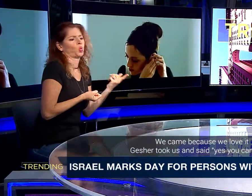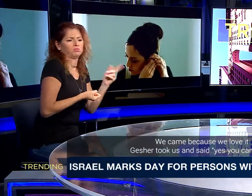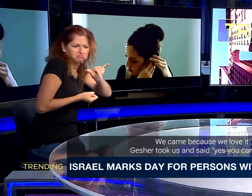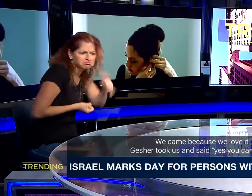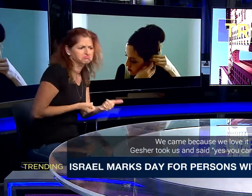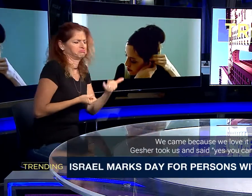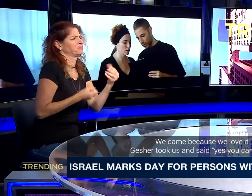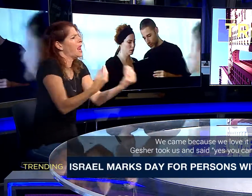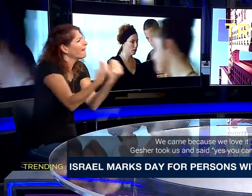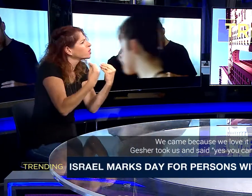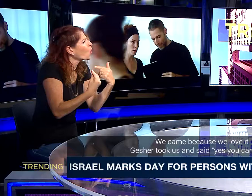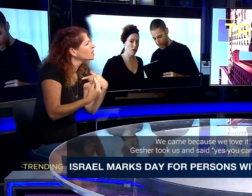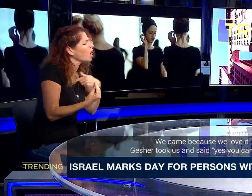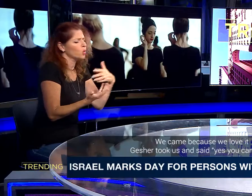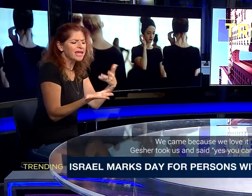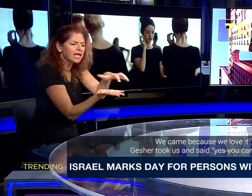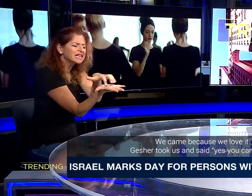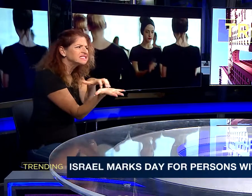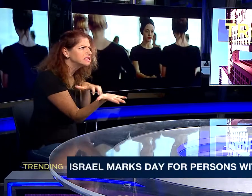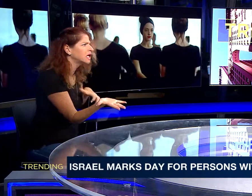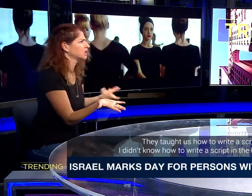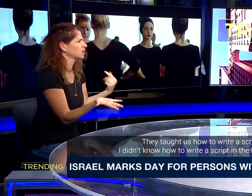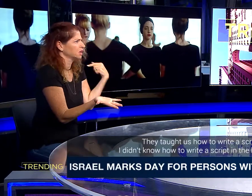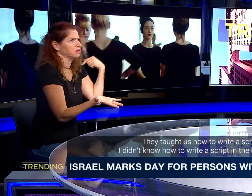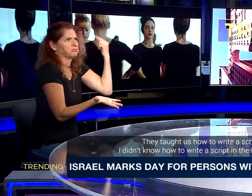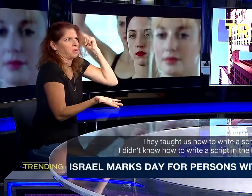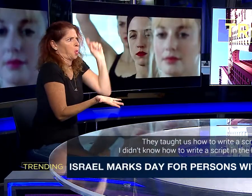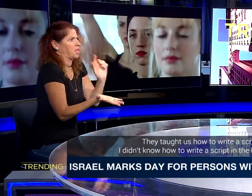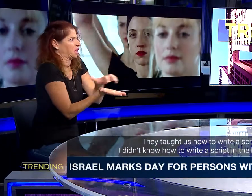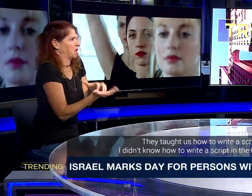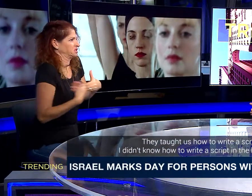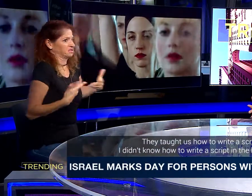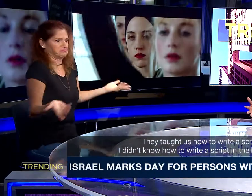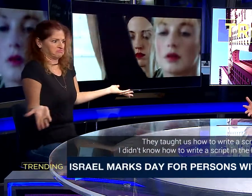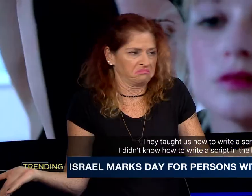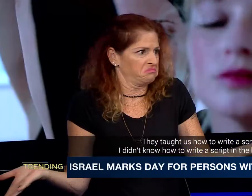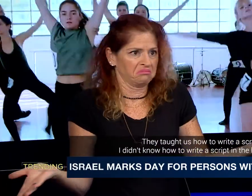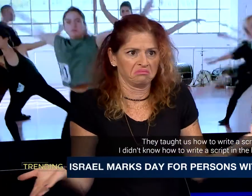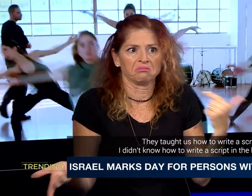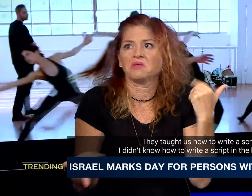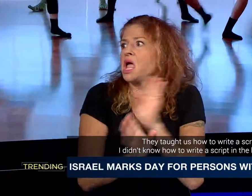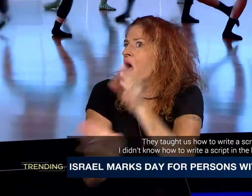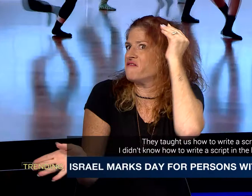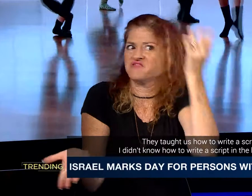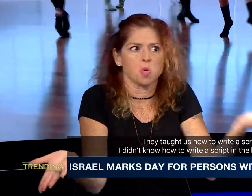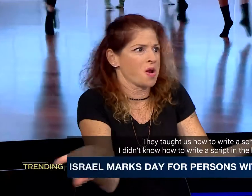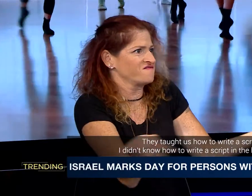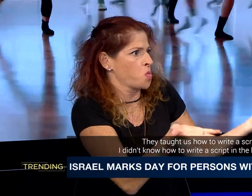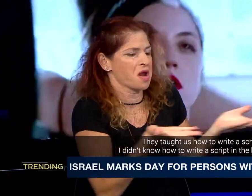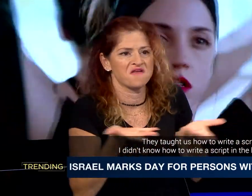Gesher took us. And they said, yes, you can do it. teach us how to write the script. I didn't know how to write the script in the beginning. I never learned